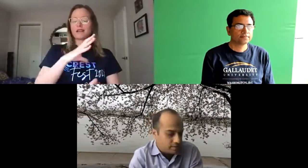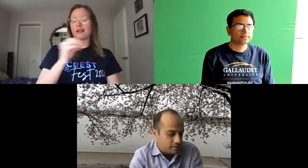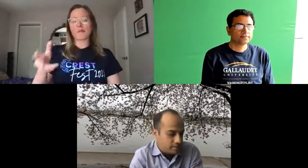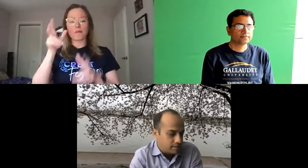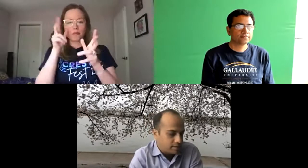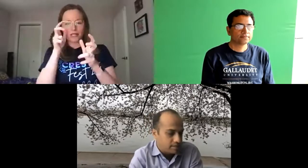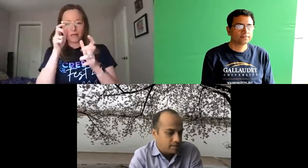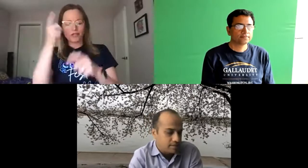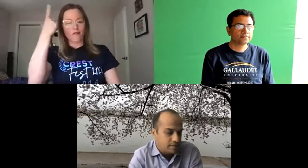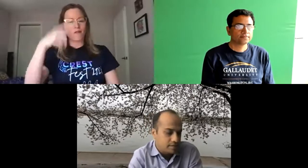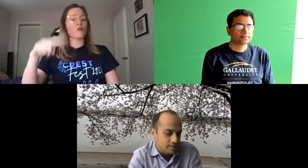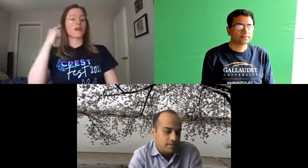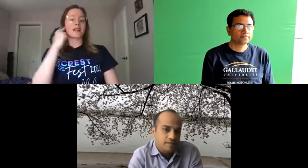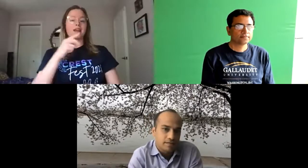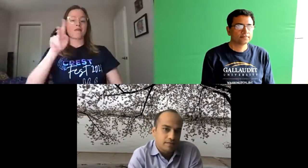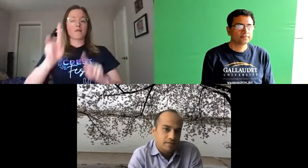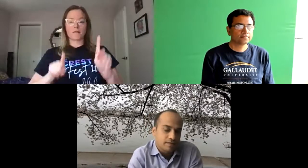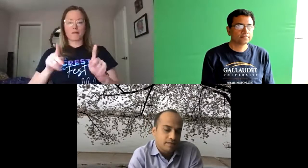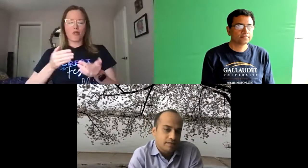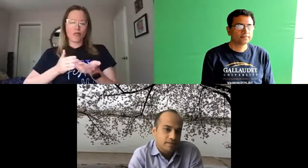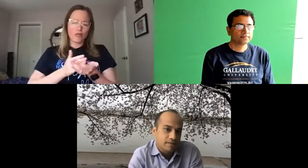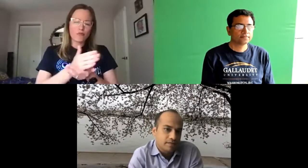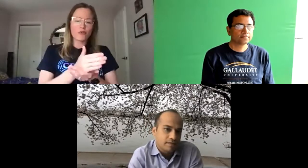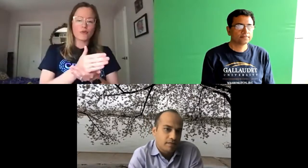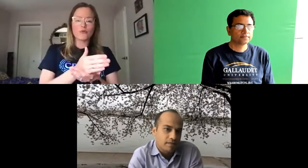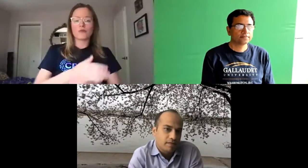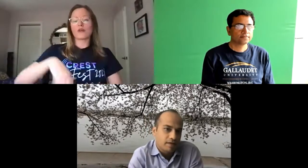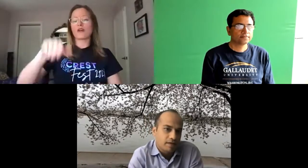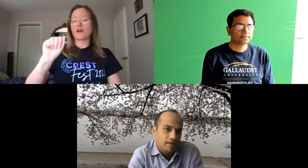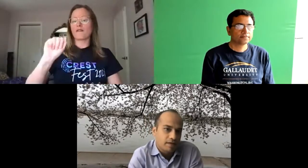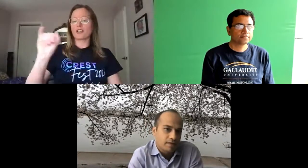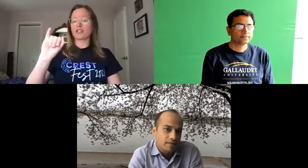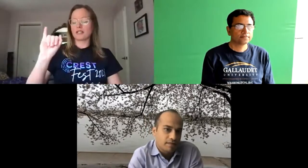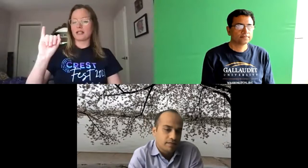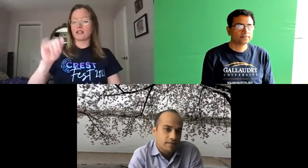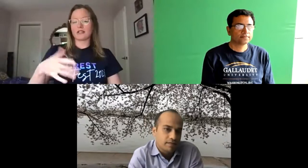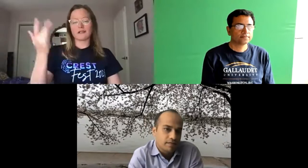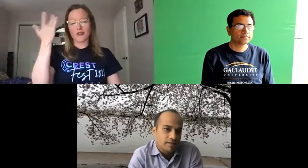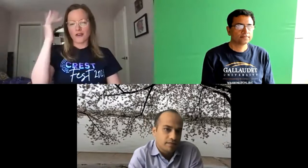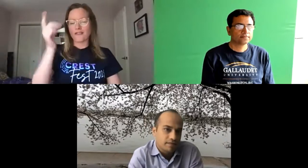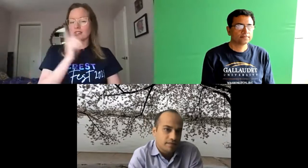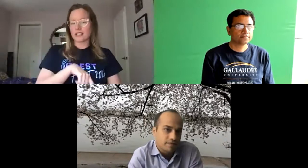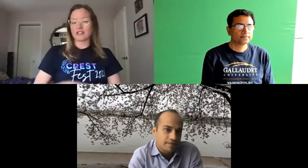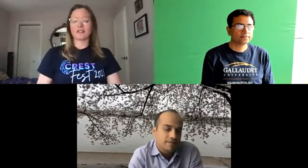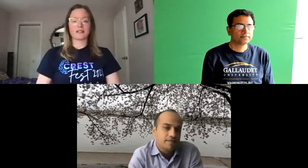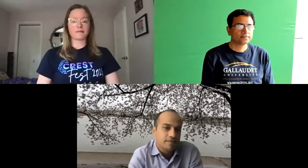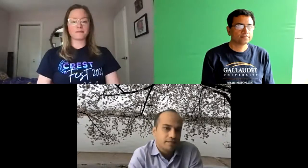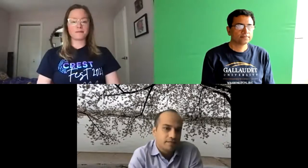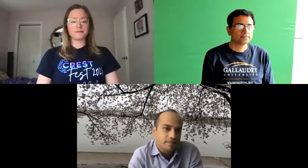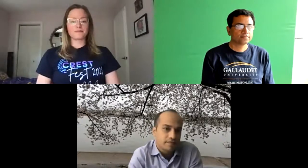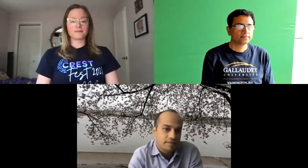communication learning and perception for deaf people through artificial intelligence